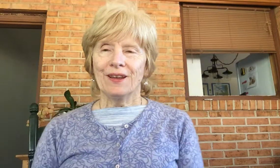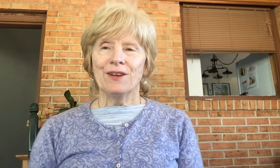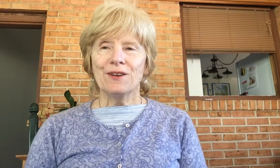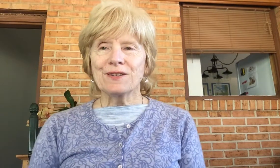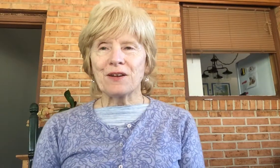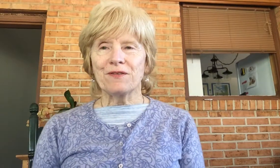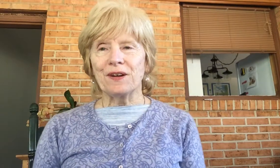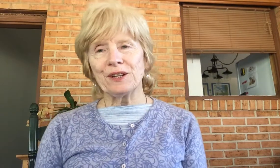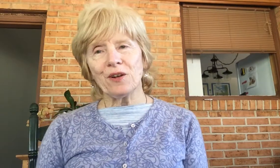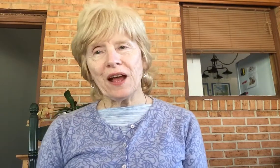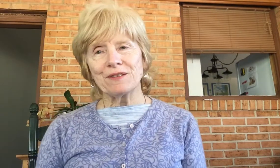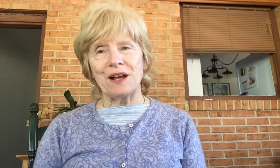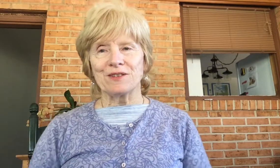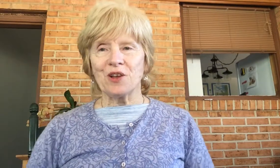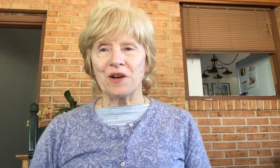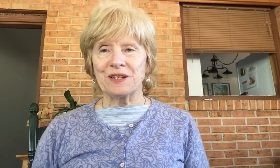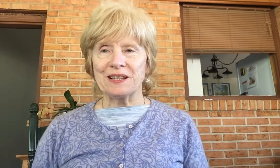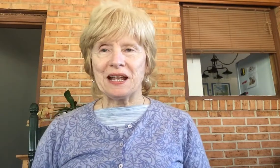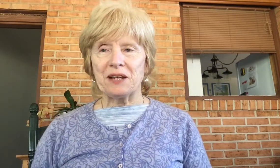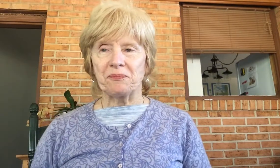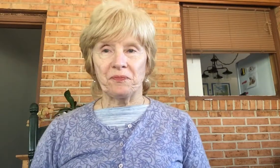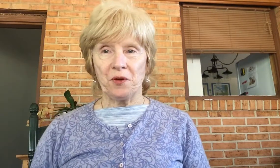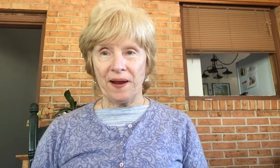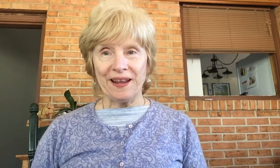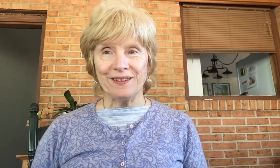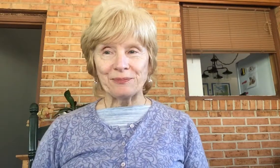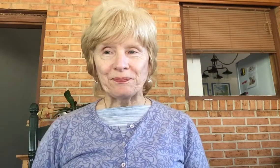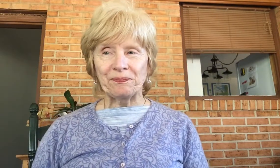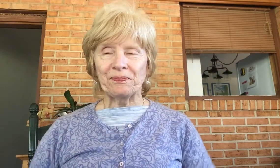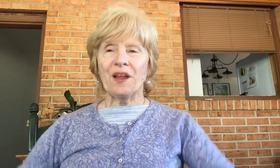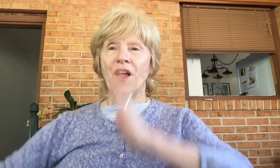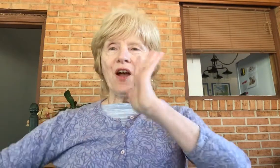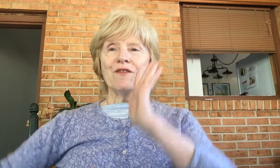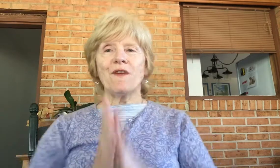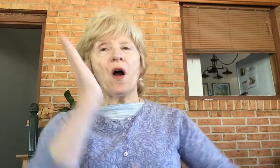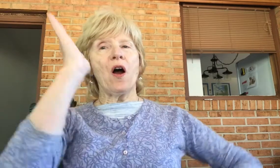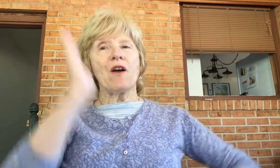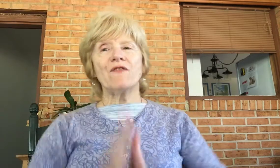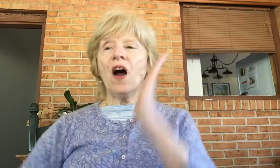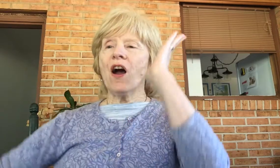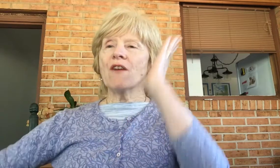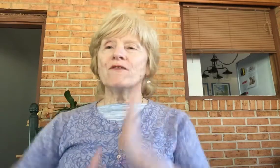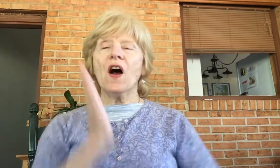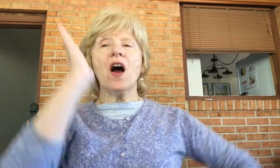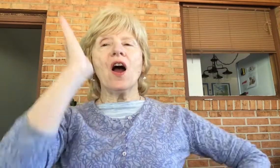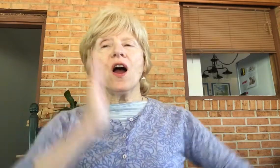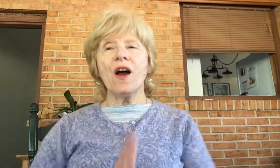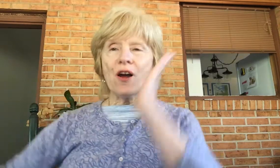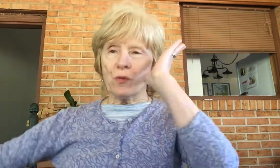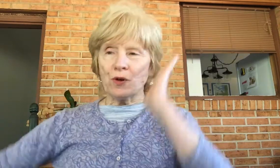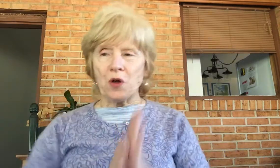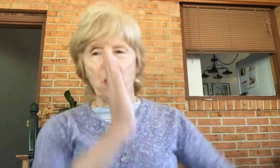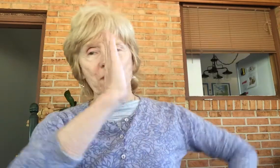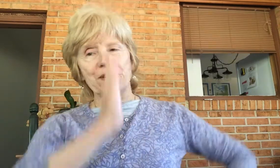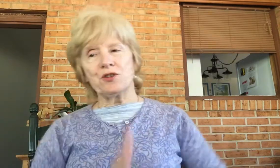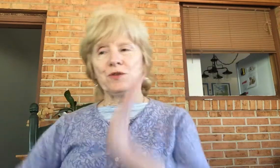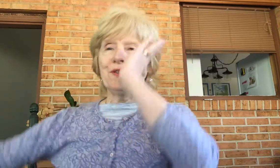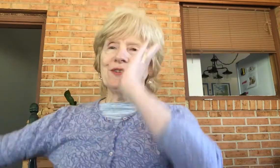Here's a fun little countdown song to sing. Ready? Far, far, far, we're going to the